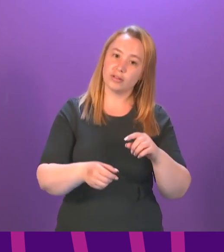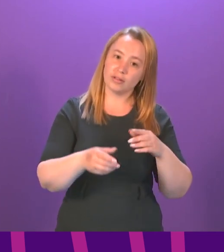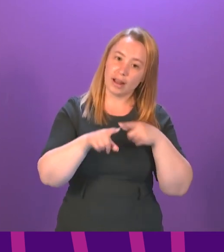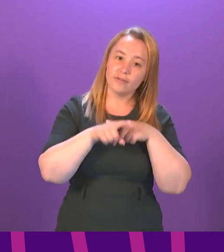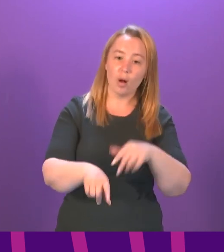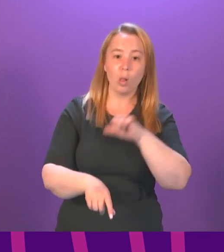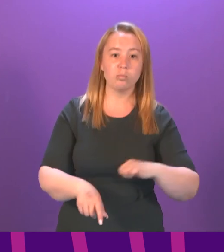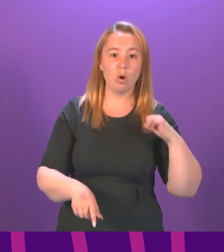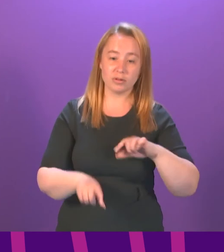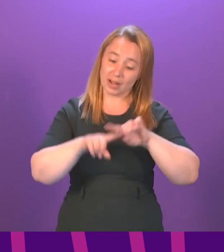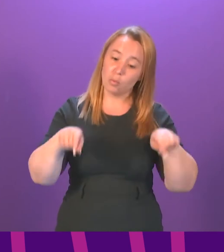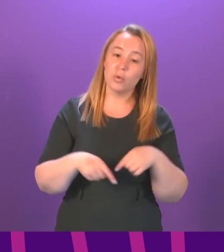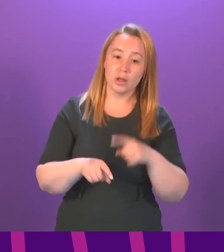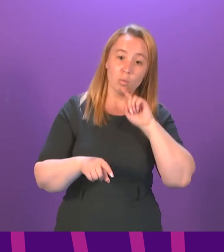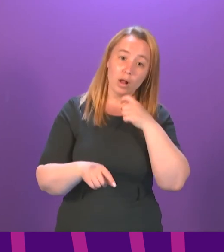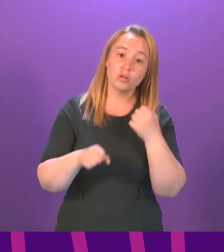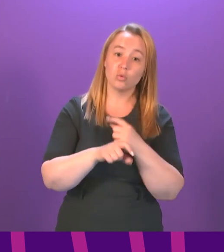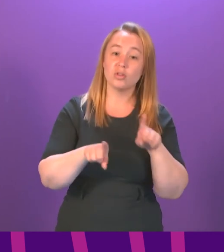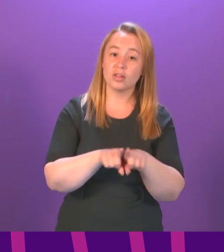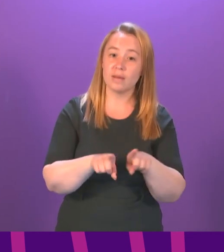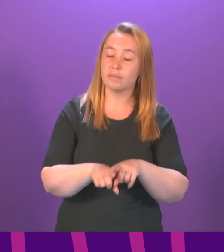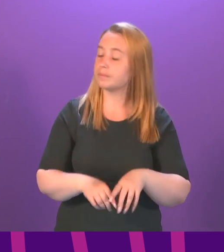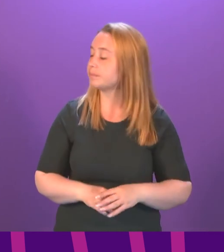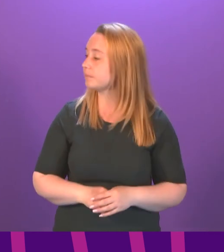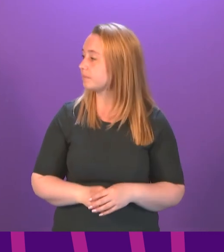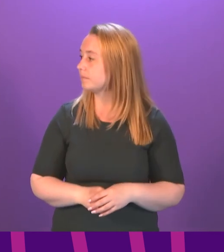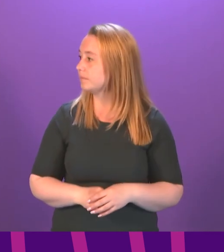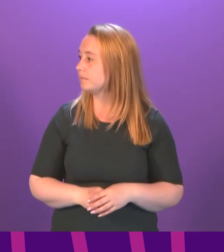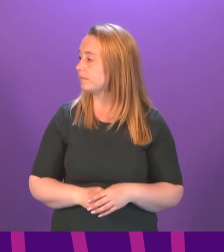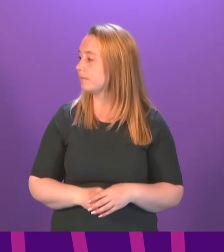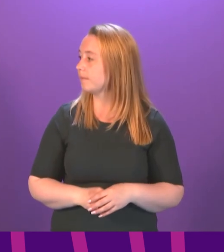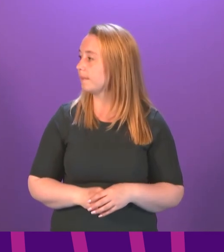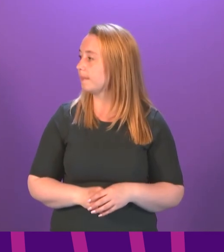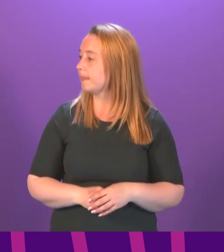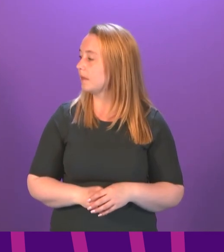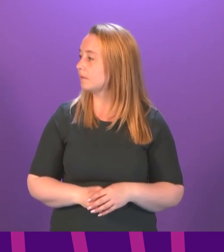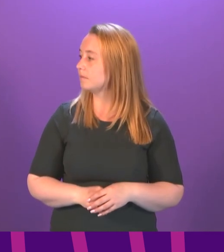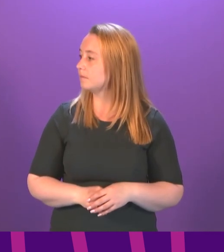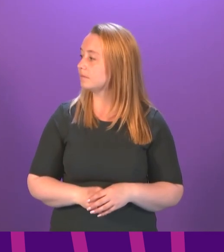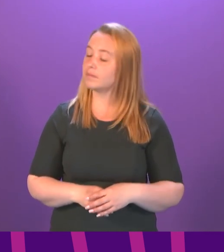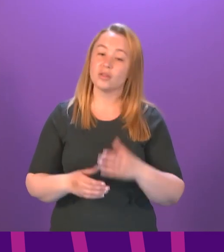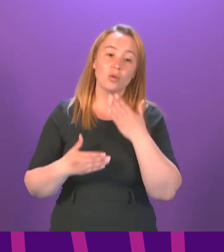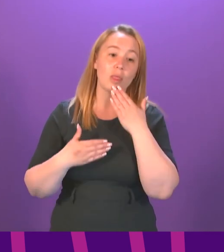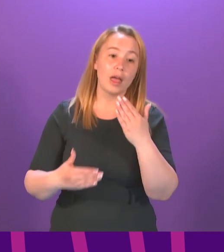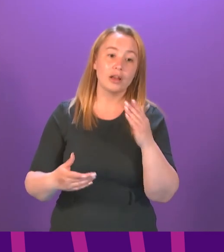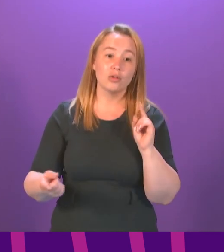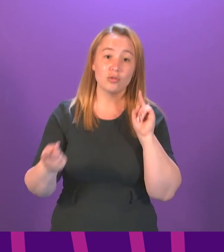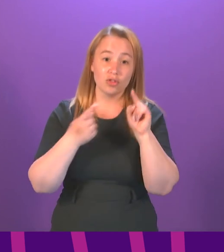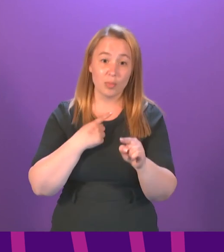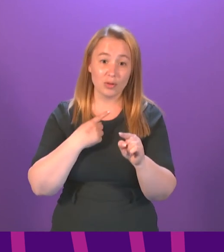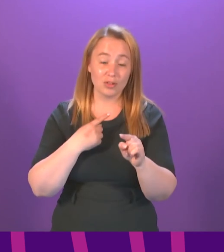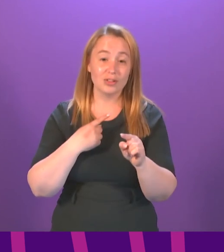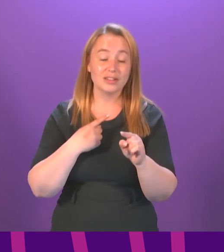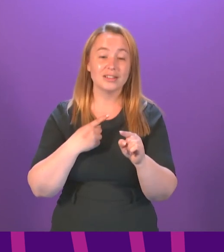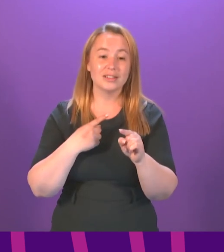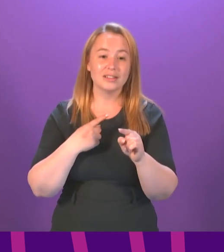encourage them to do just that. Paulie McNeill. Thank the Cabinet Secretary for answering what would have been